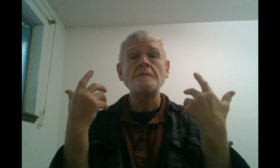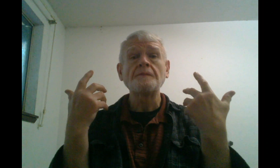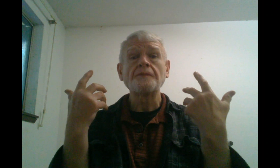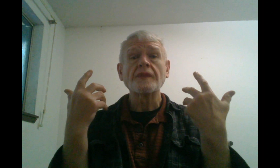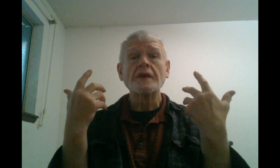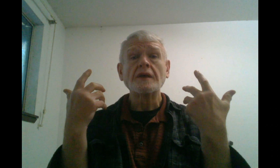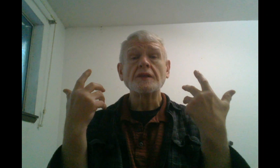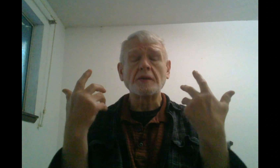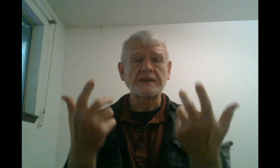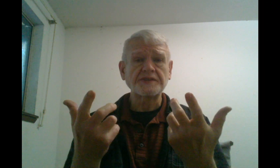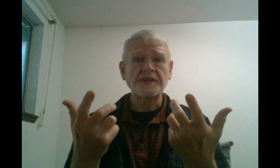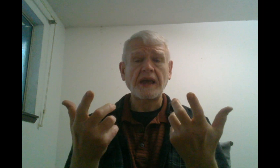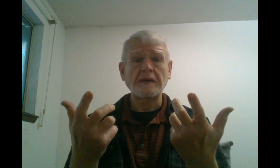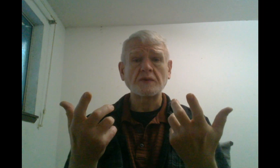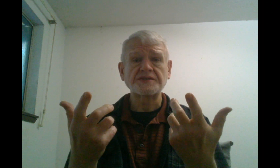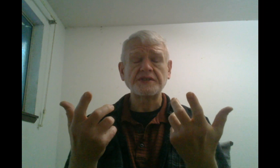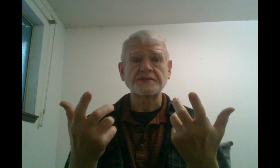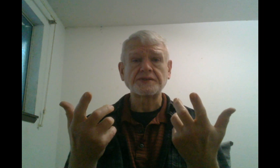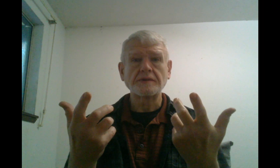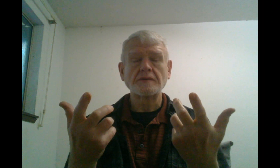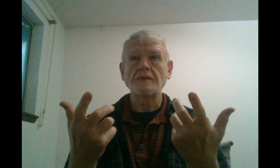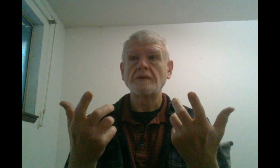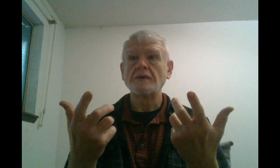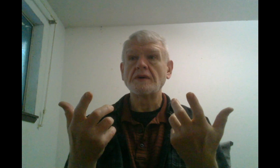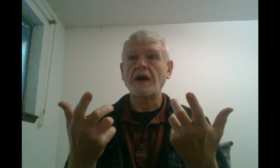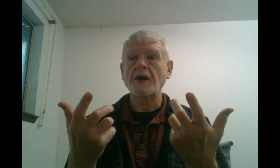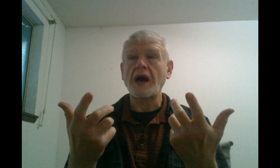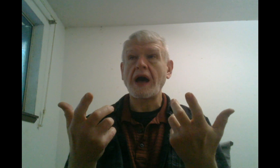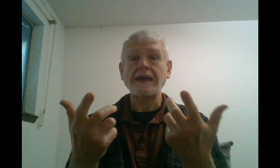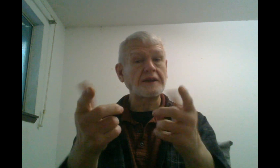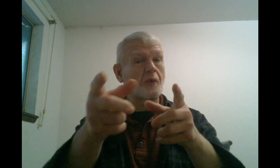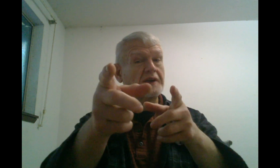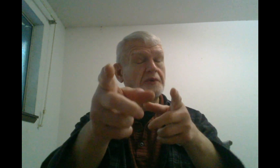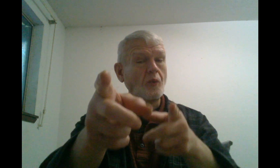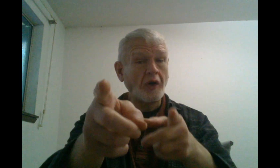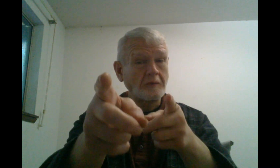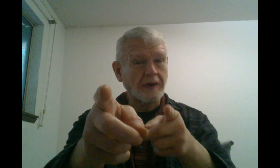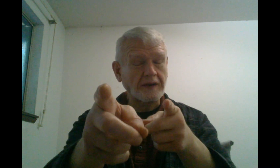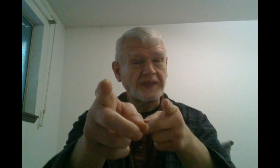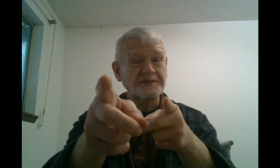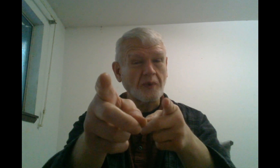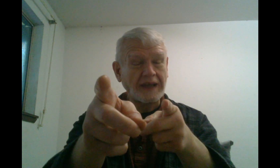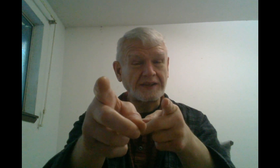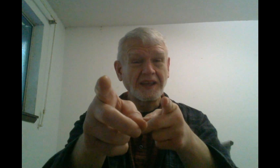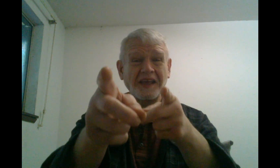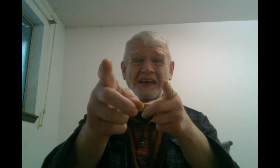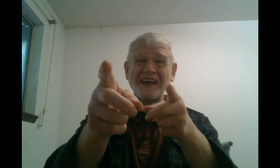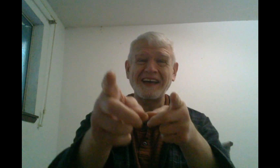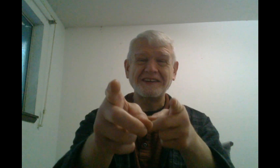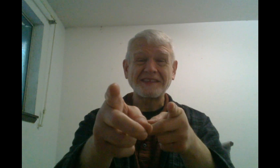Then, the rest of the day was just, I had to walk to Walmart. That's right. I had to